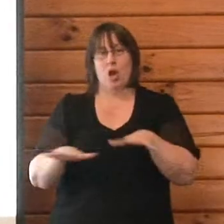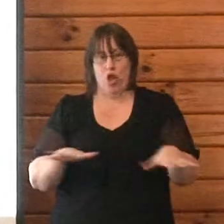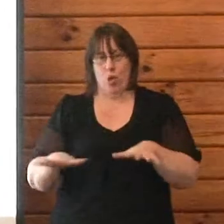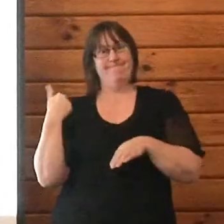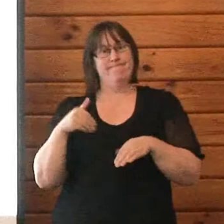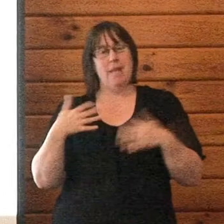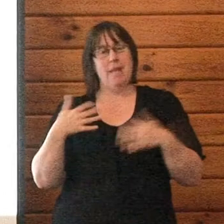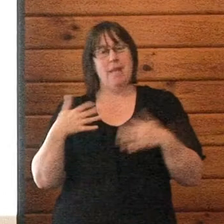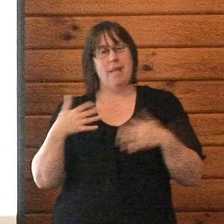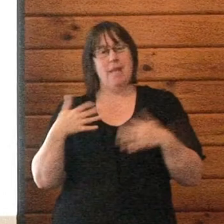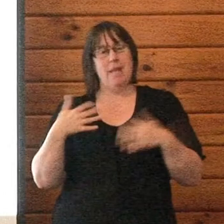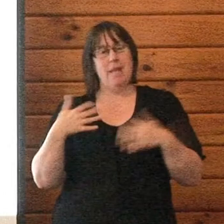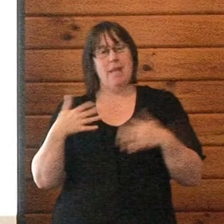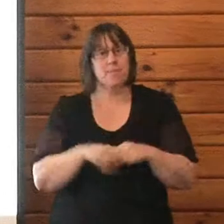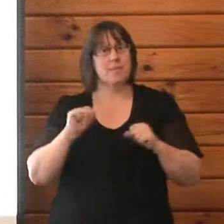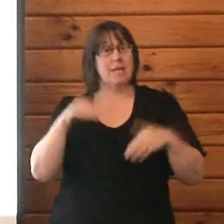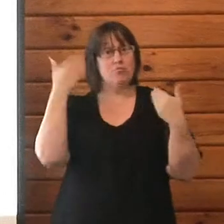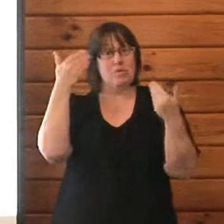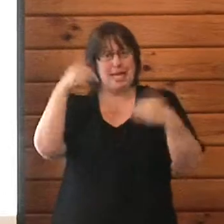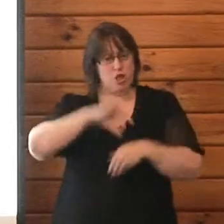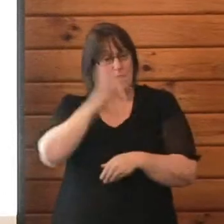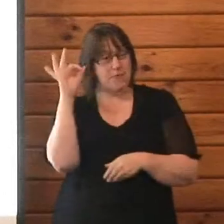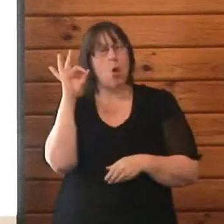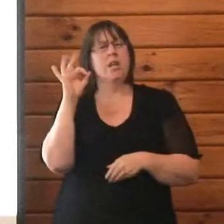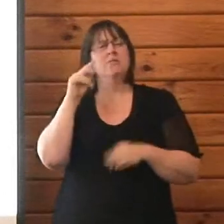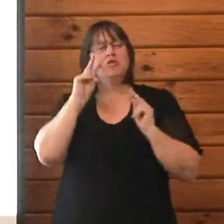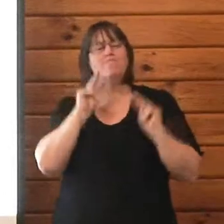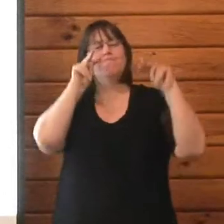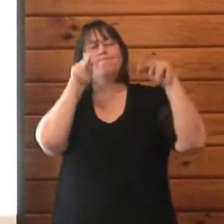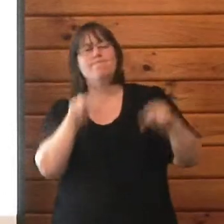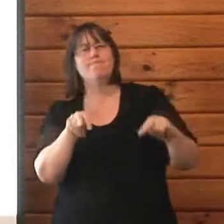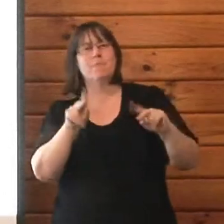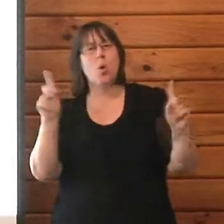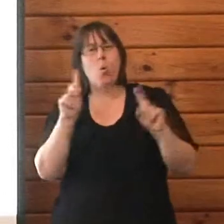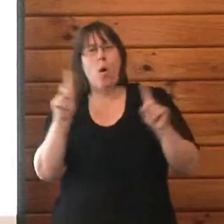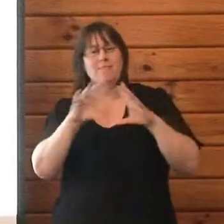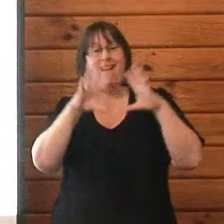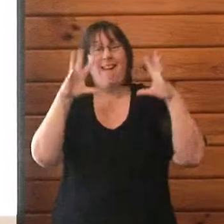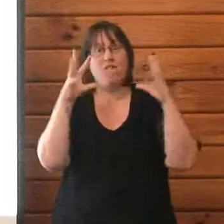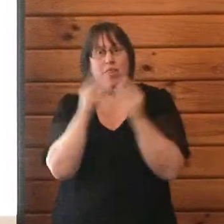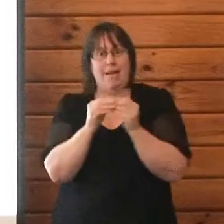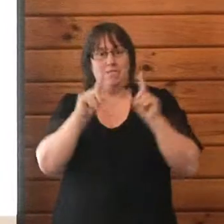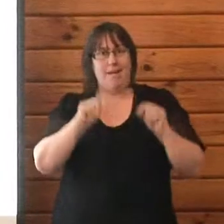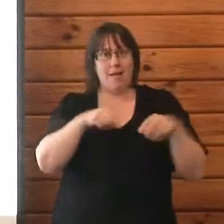This morning is to give an overview of all the various activities Red Cross has been involved with.